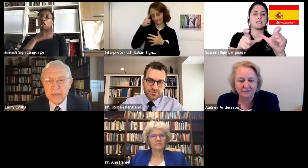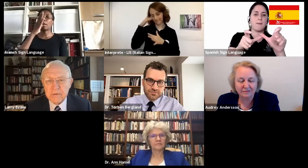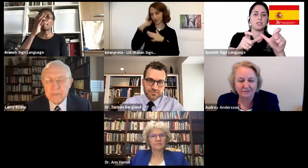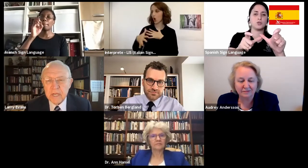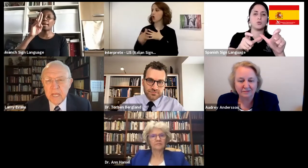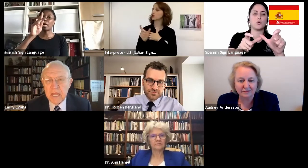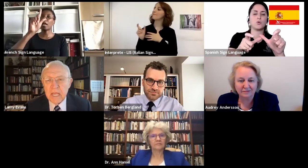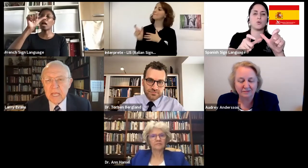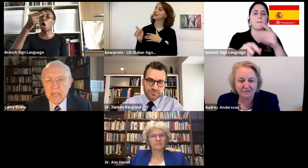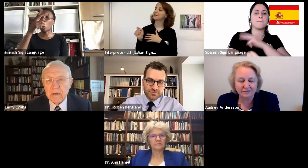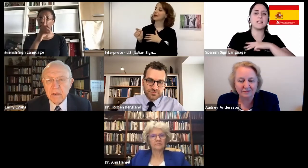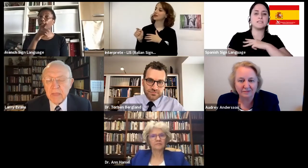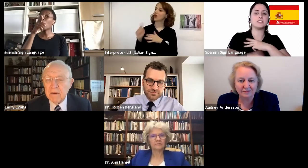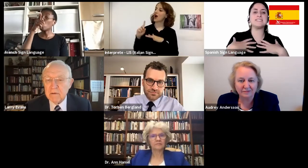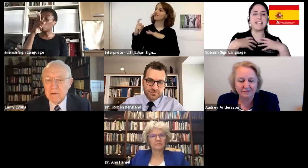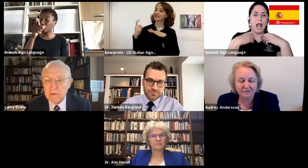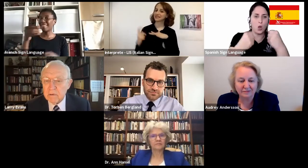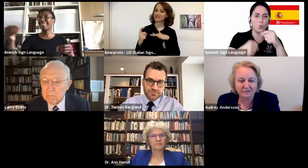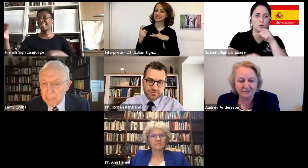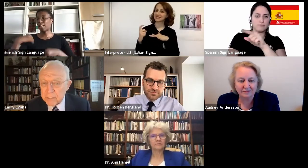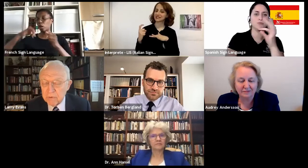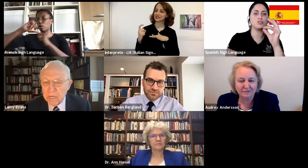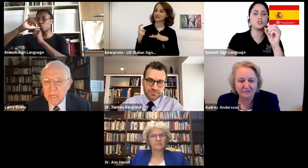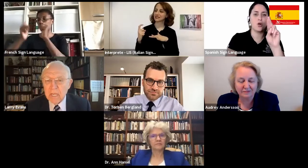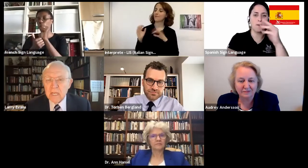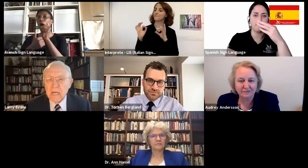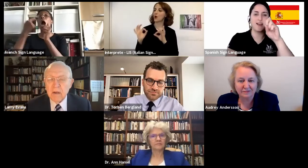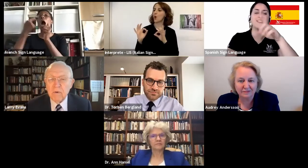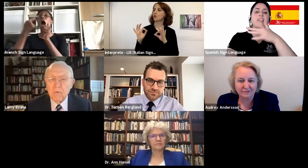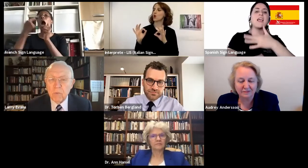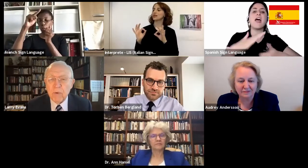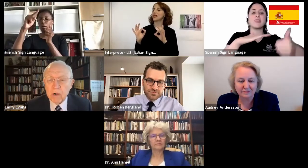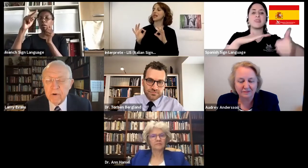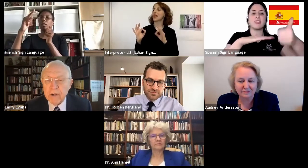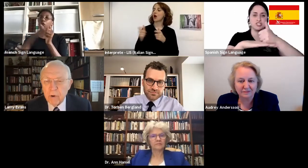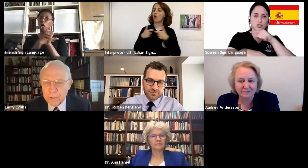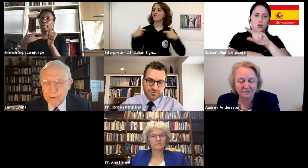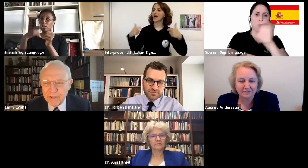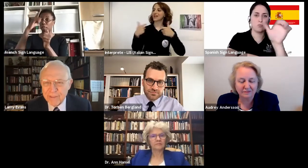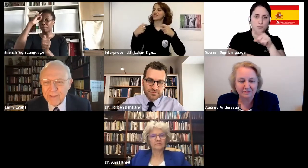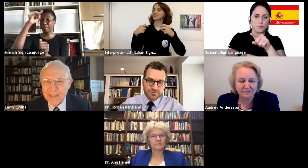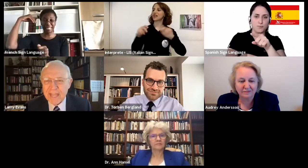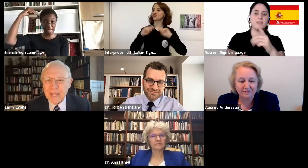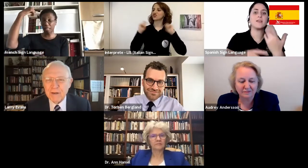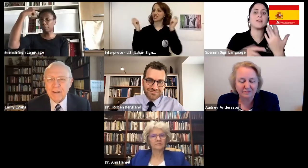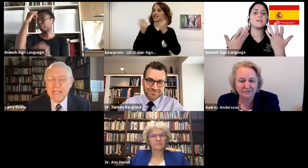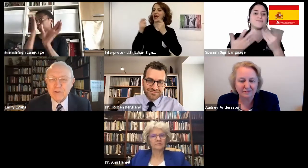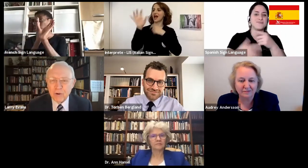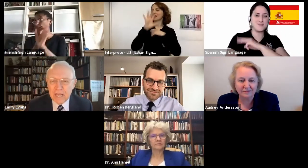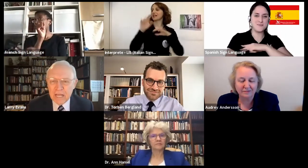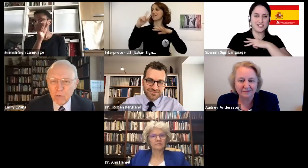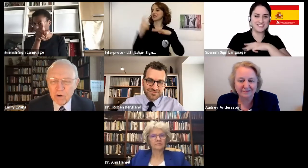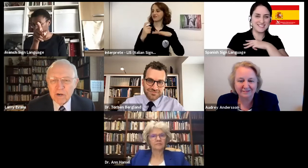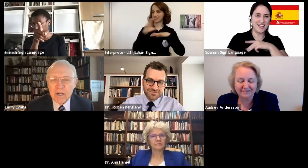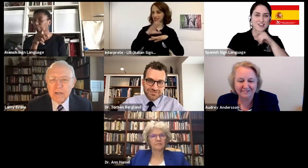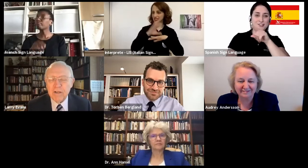He's a psychiatrist. And that ministry, we work very closely with. And he's